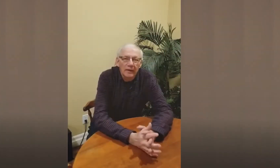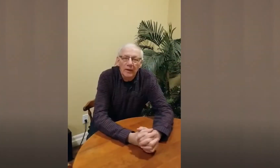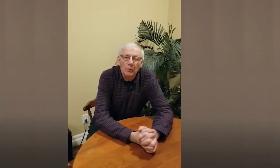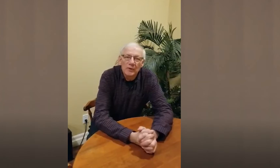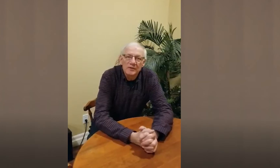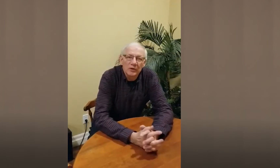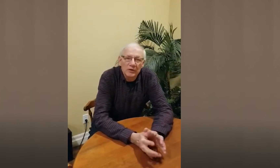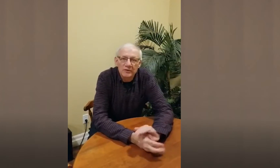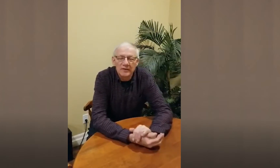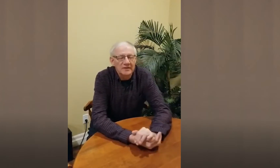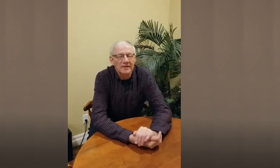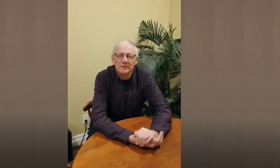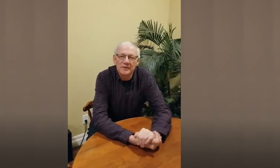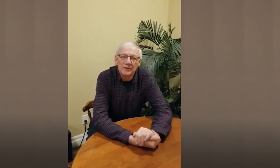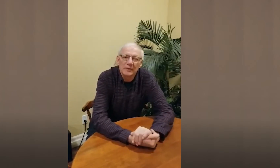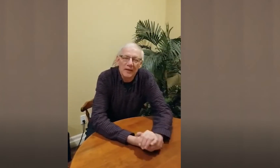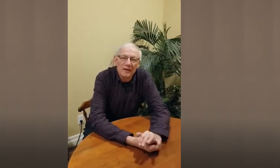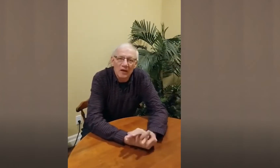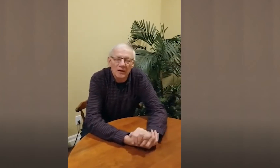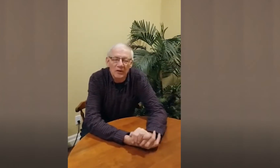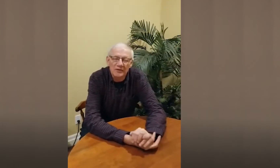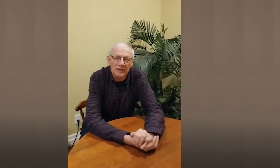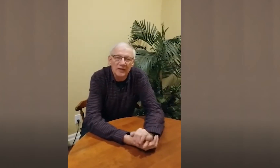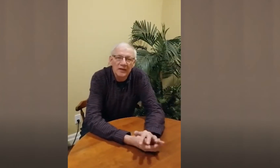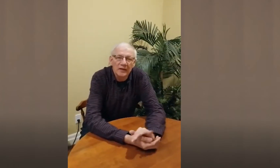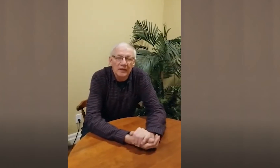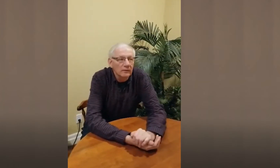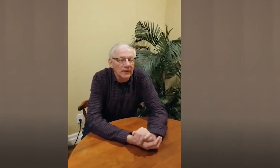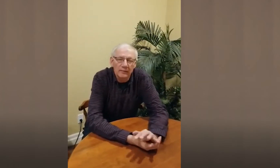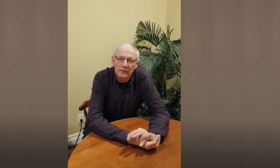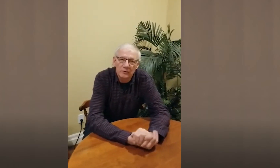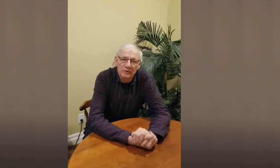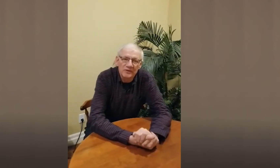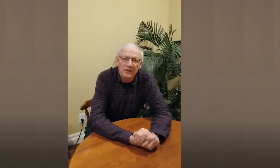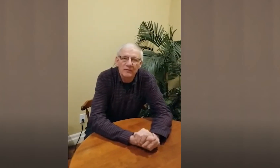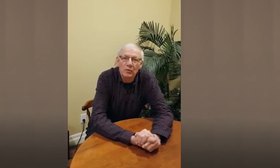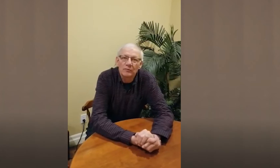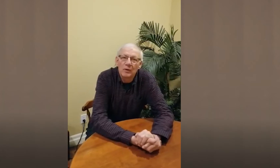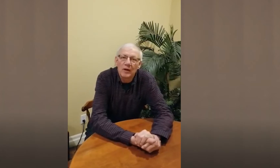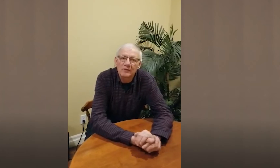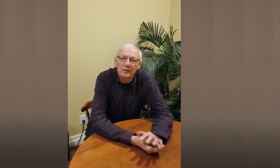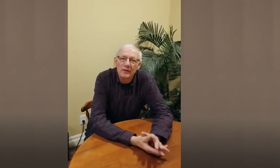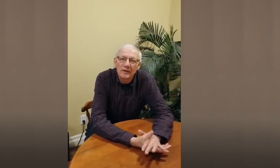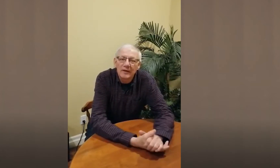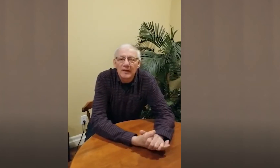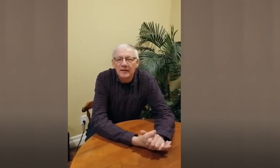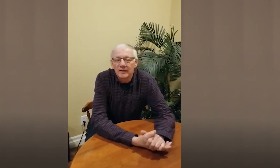hello boys and girls it's nice to see you again on another sunday we come to discover more about god's word and today